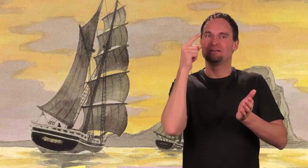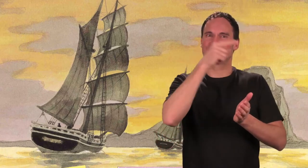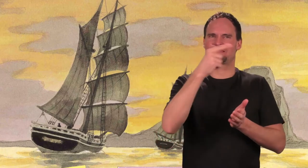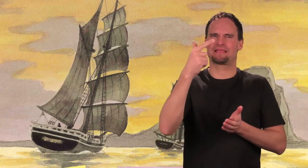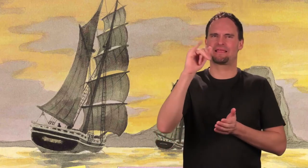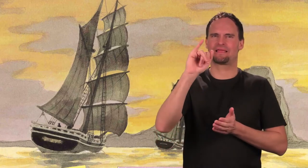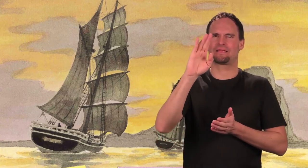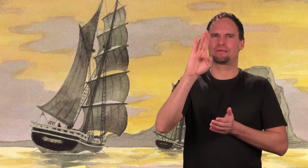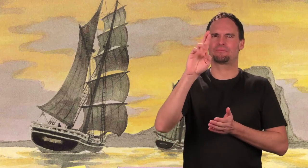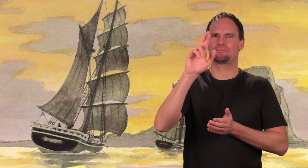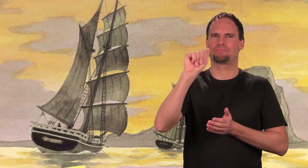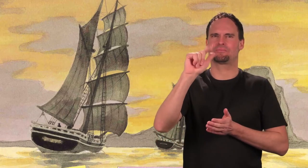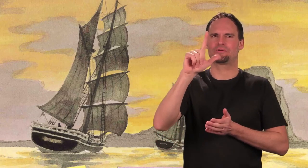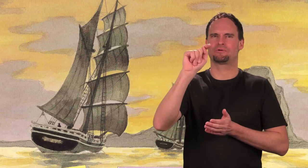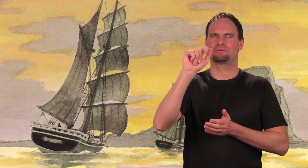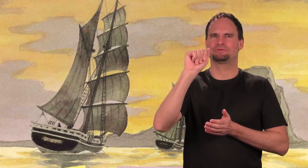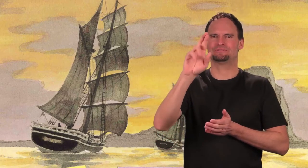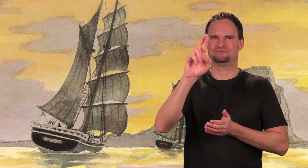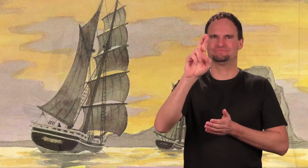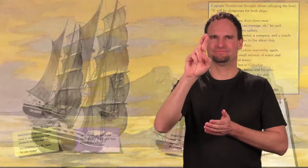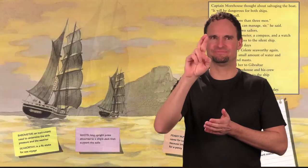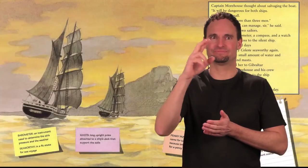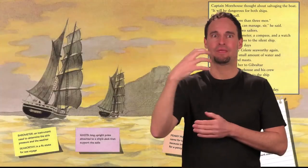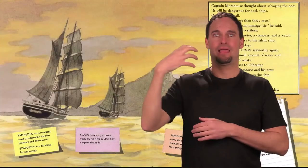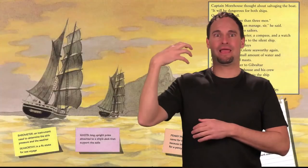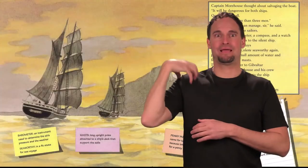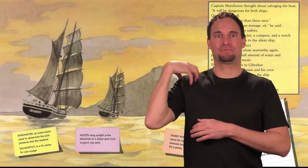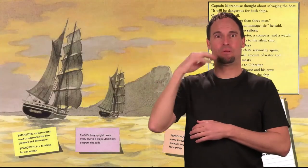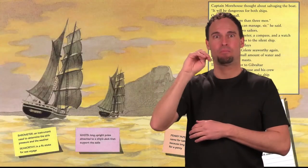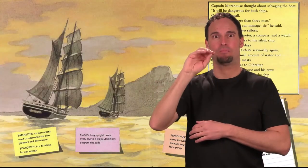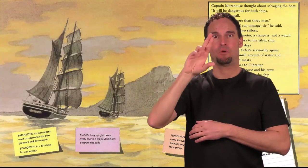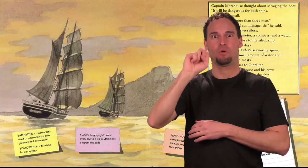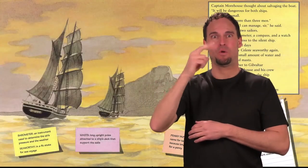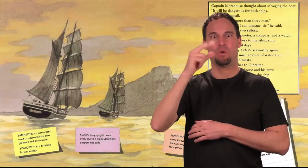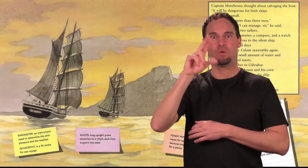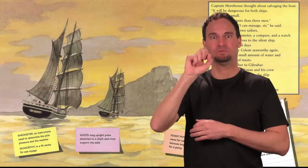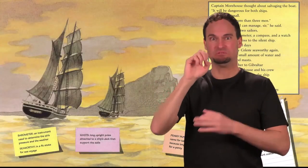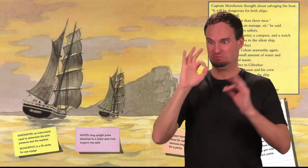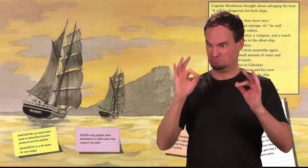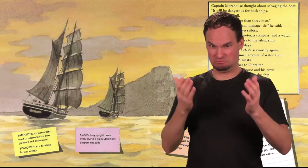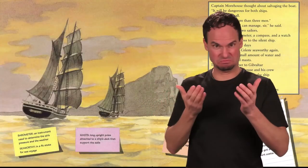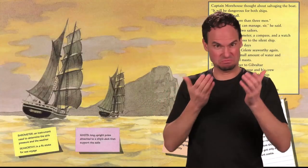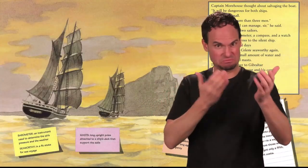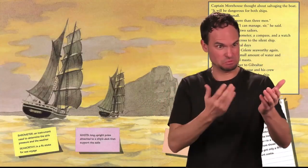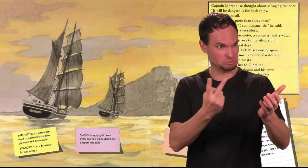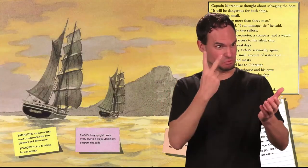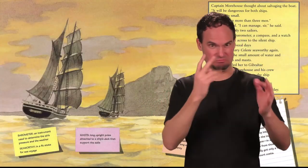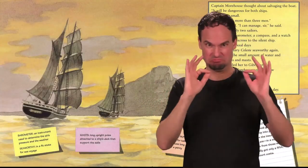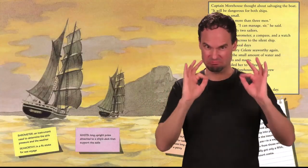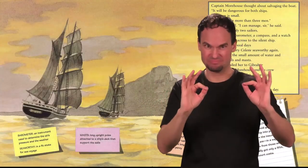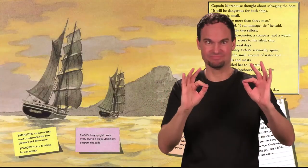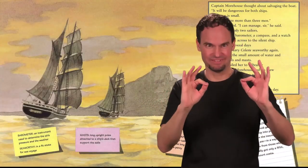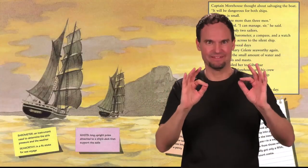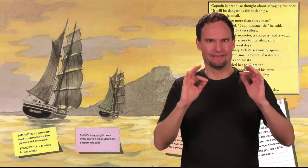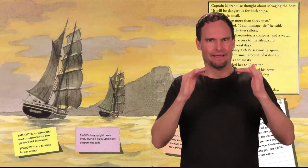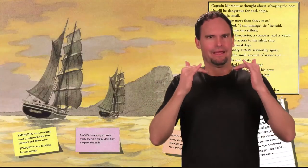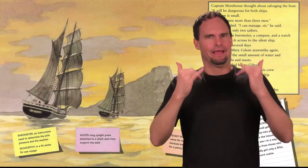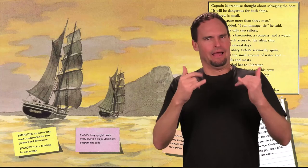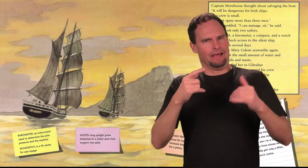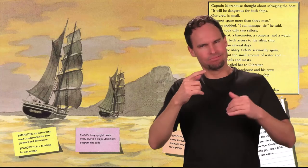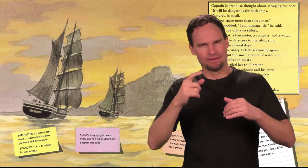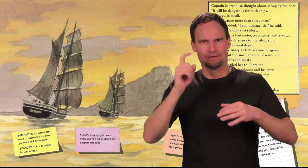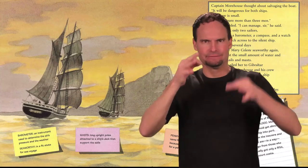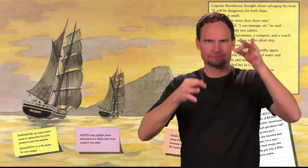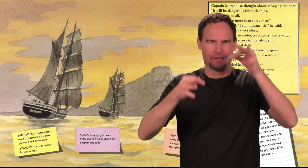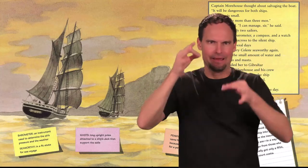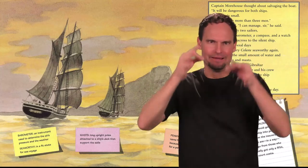Then they sailed her to Gibraltar, where Captain Morehouse and his crew had to defend their rights to the ship at a long and difficult salvage